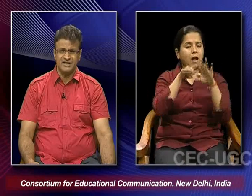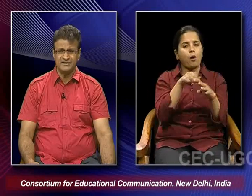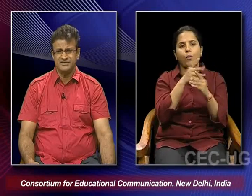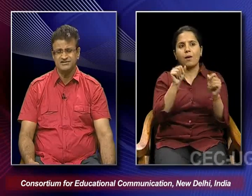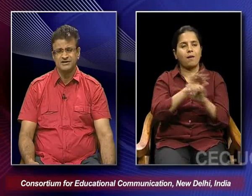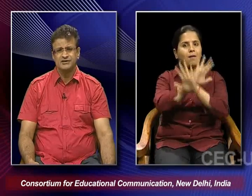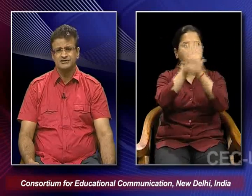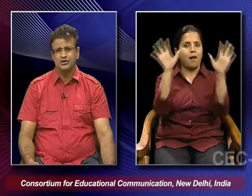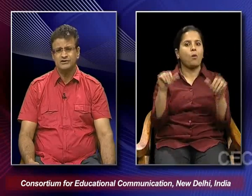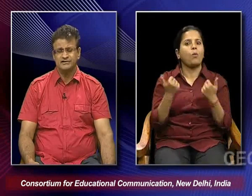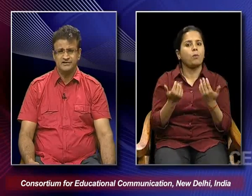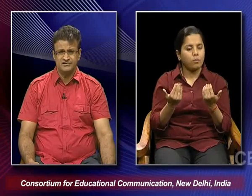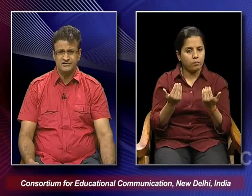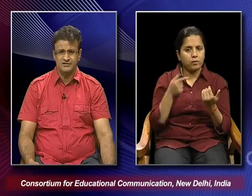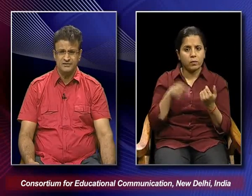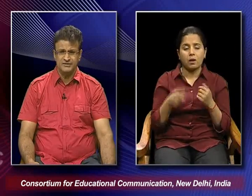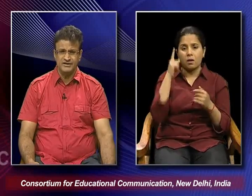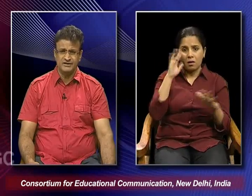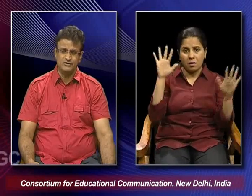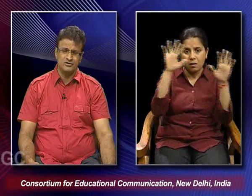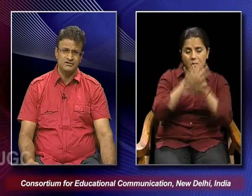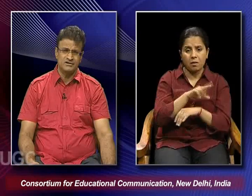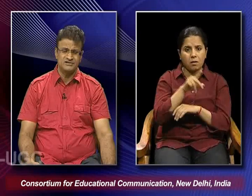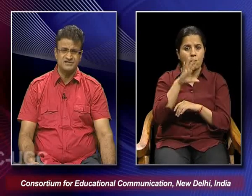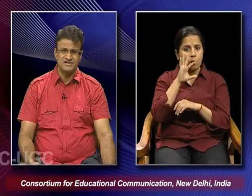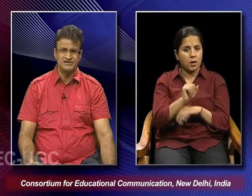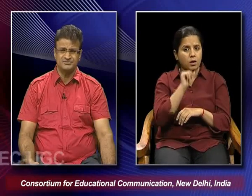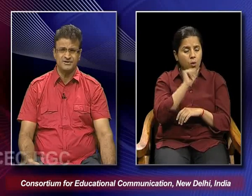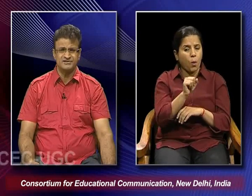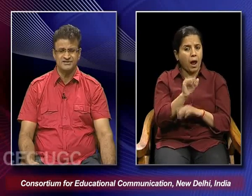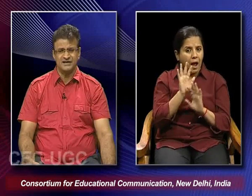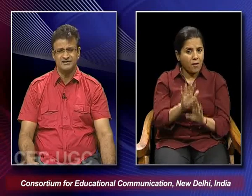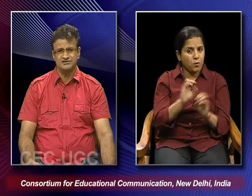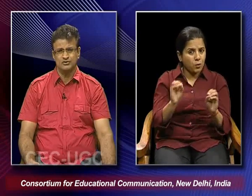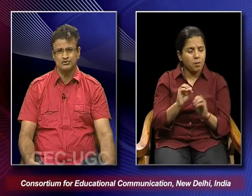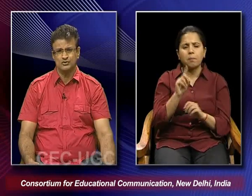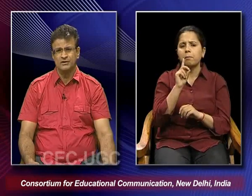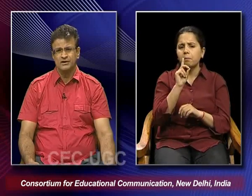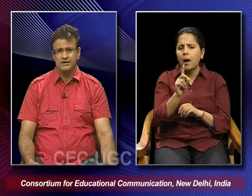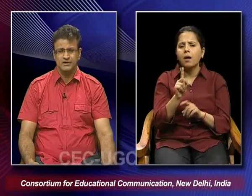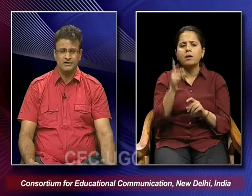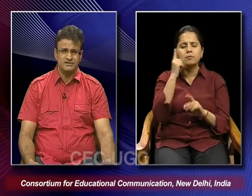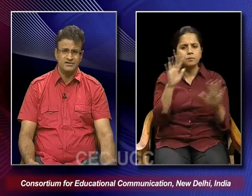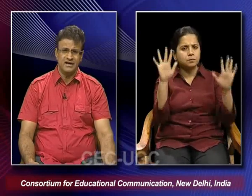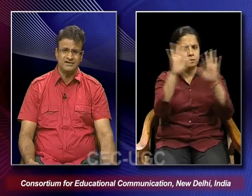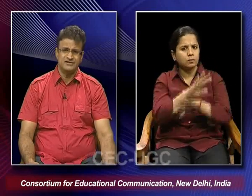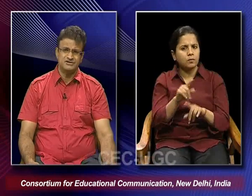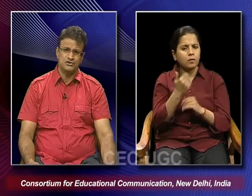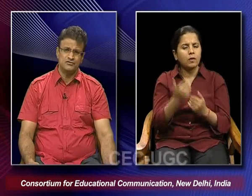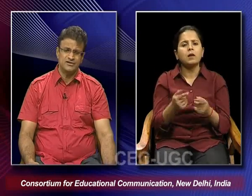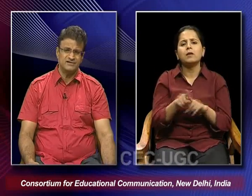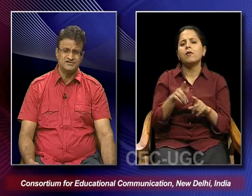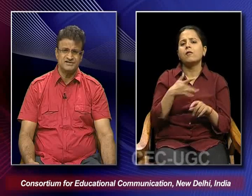this darkness is not in the literal meaning or in the literal sense, but this darkness is also the darkness